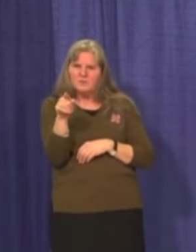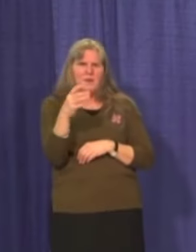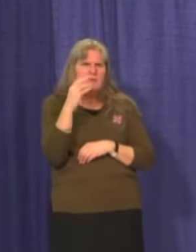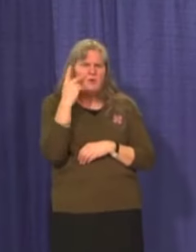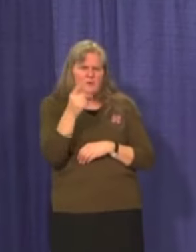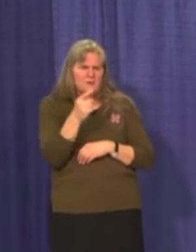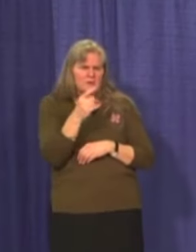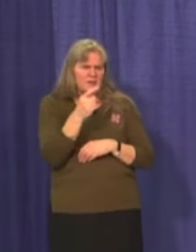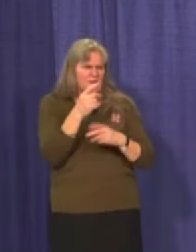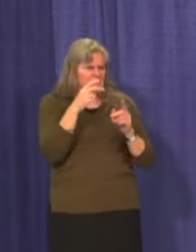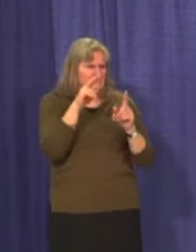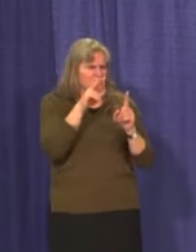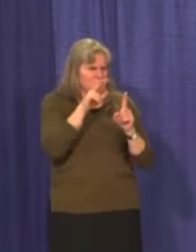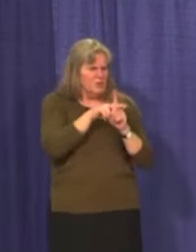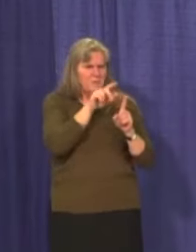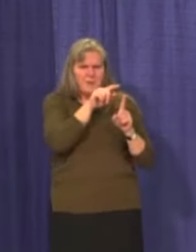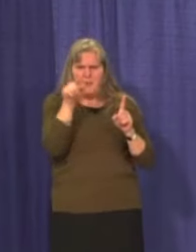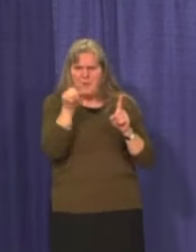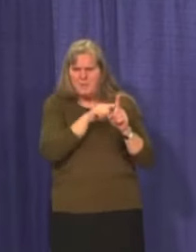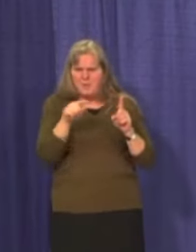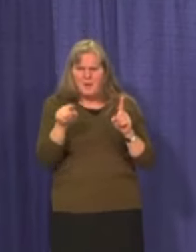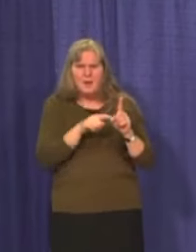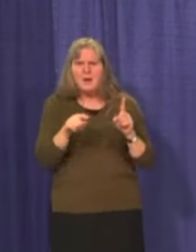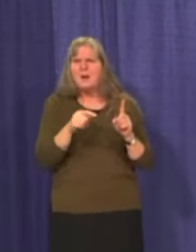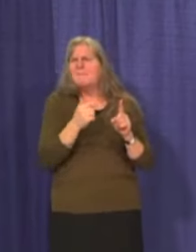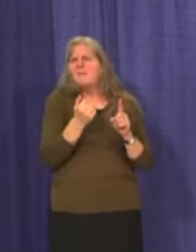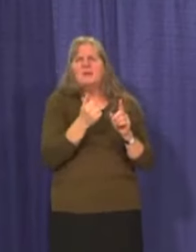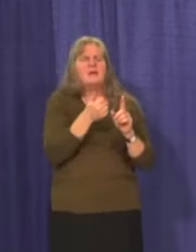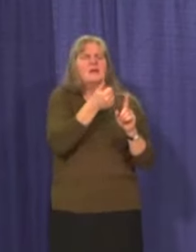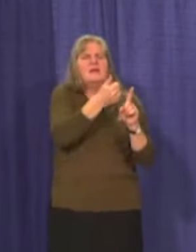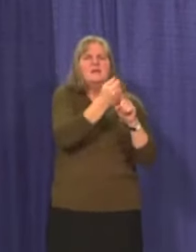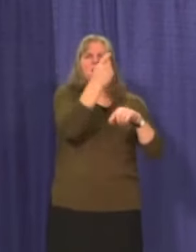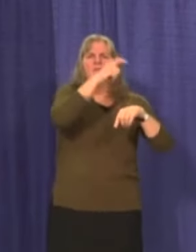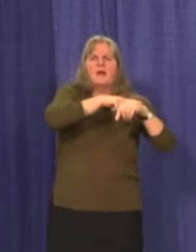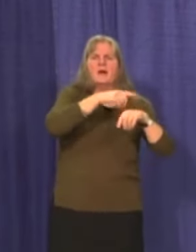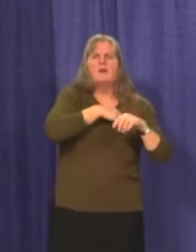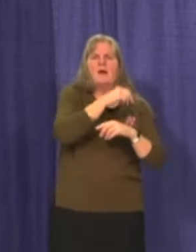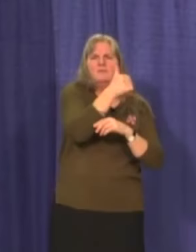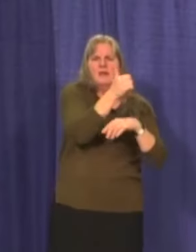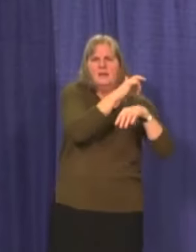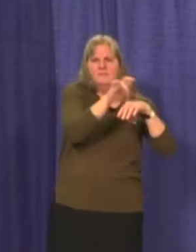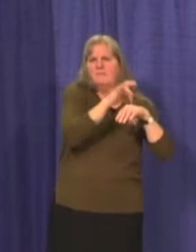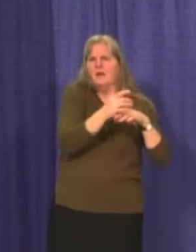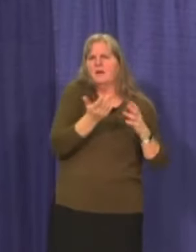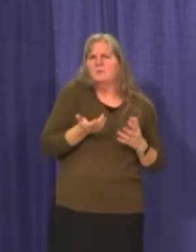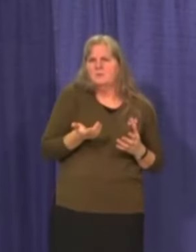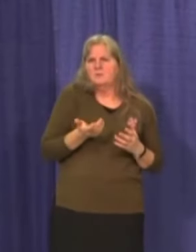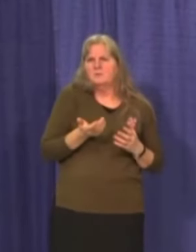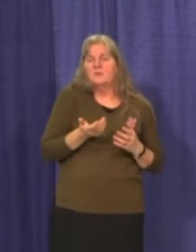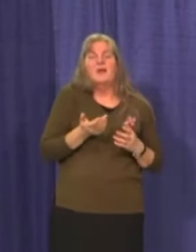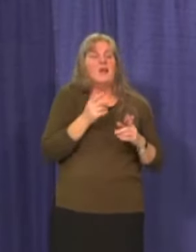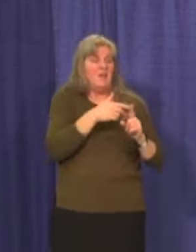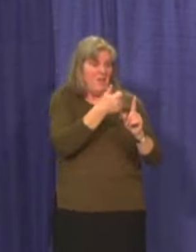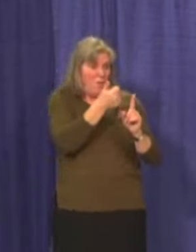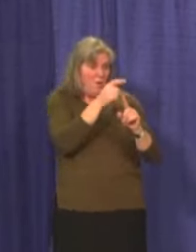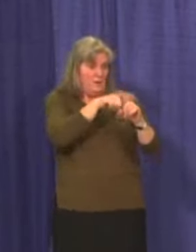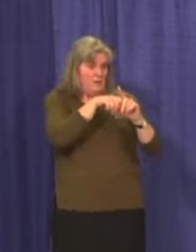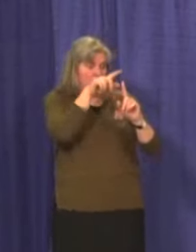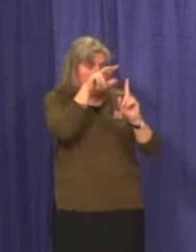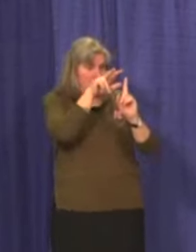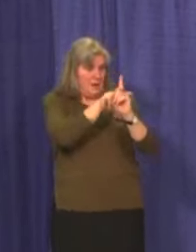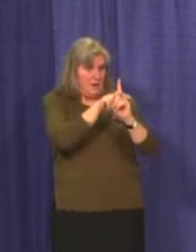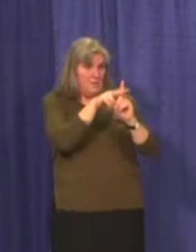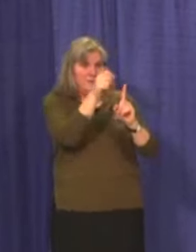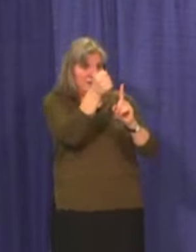That just means there could be one or many appointments left at any particular time. When all appointments at that time are booked,